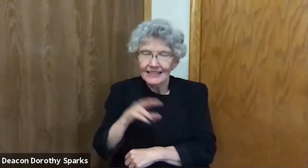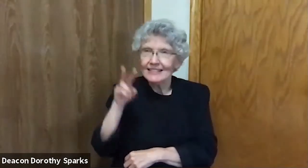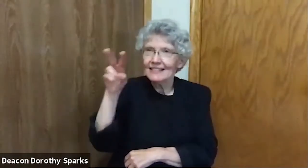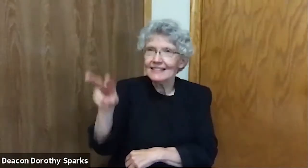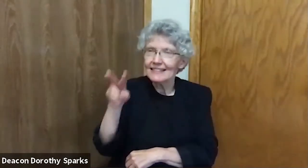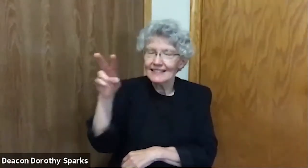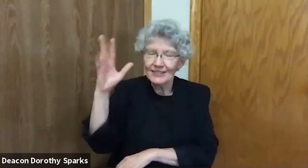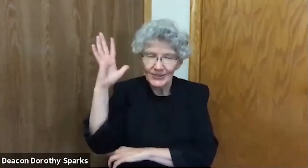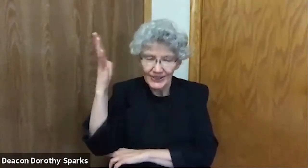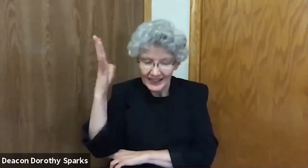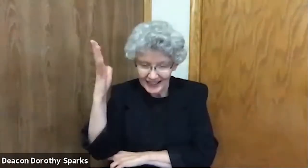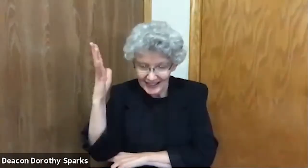The woman stared at the fruit.